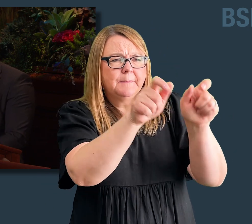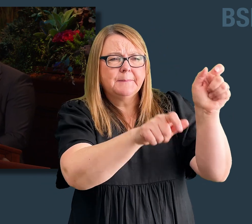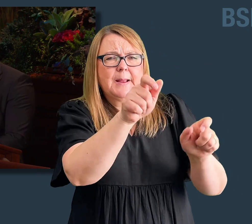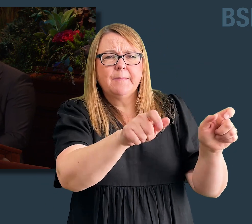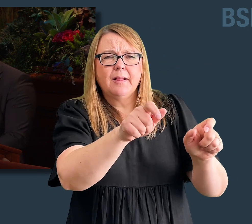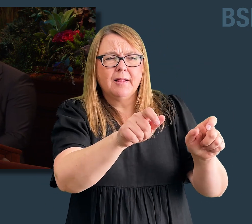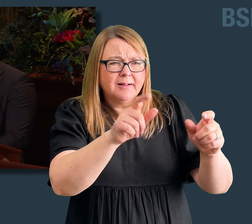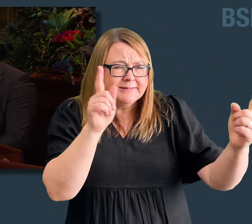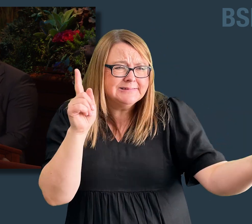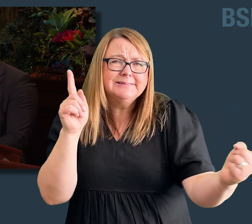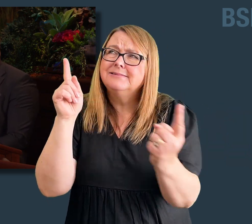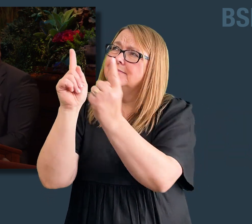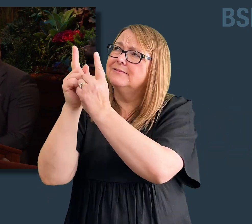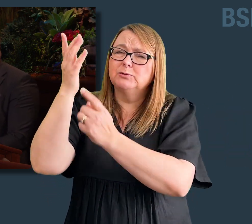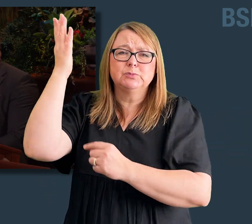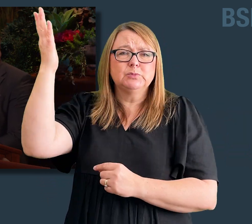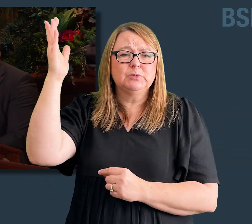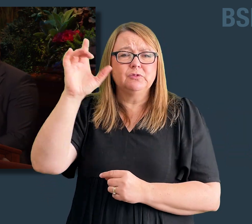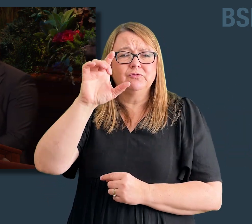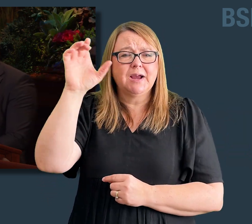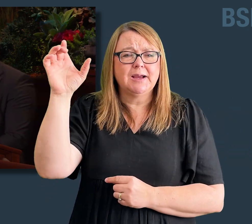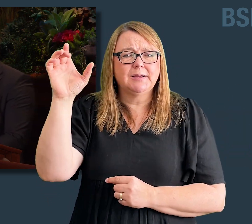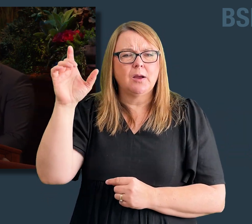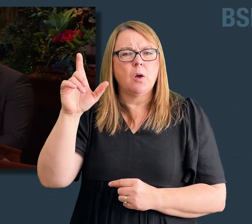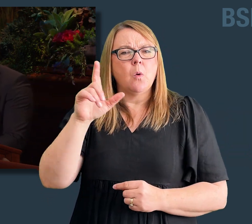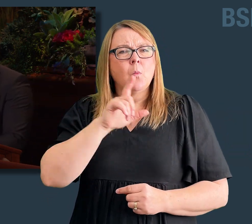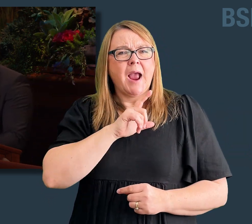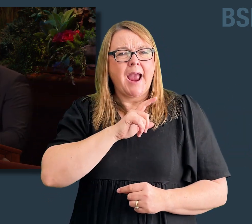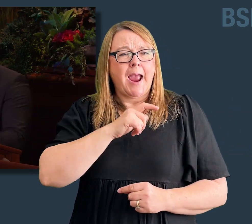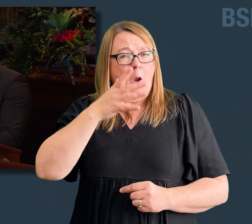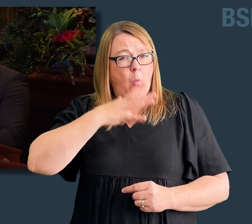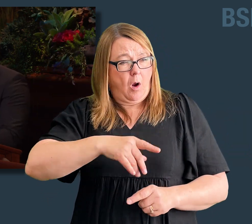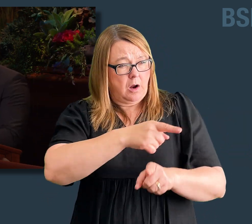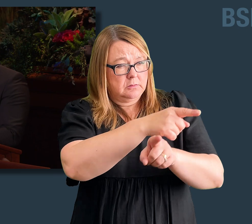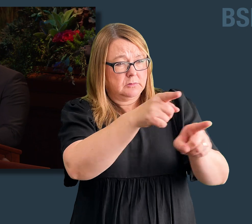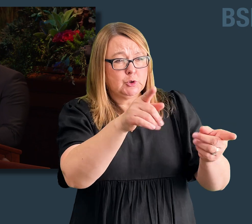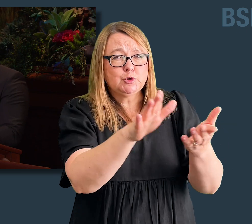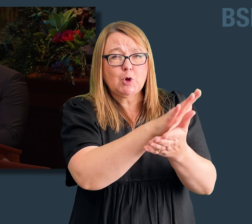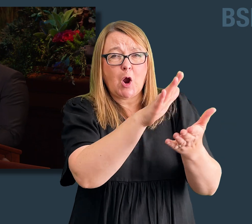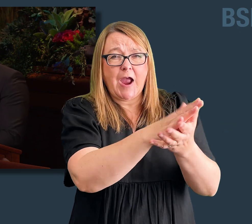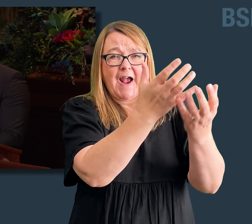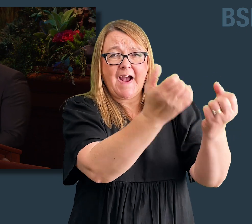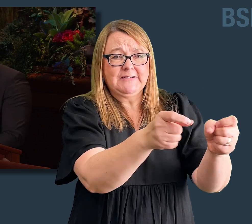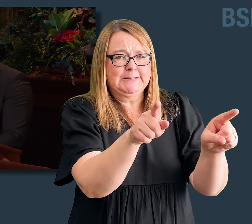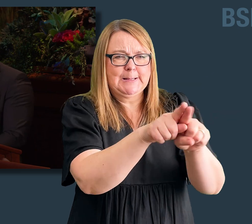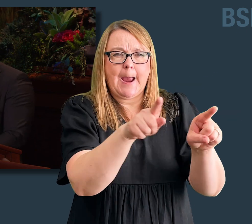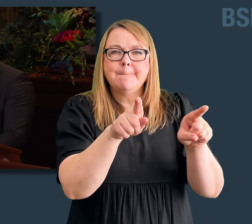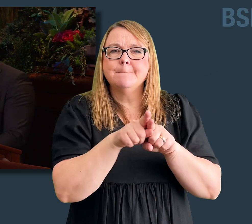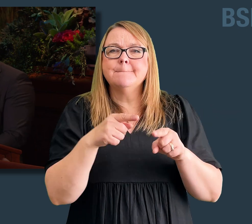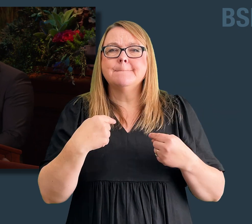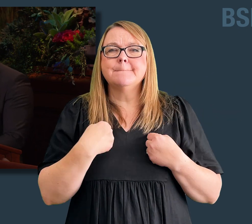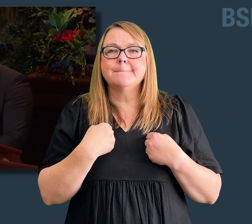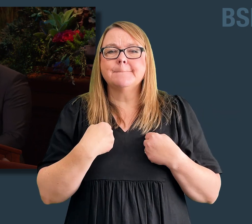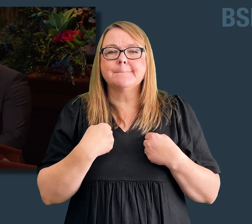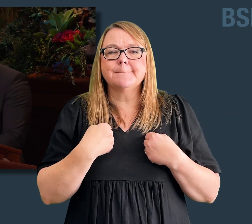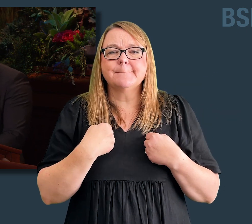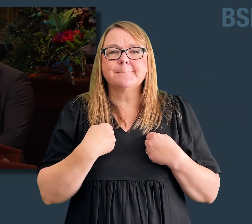souls unto Christ, that I might bring them to taste of the exceeding joy of which I have tasted,